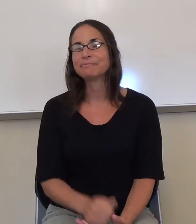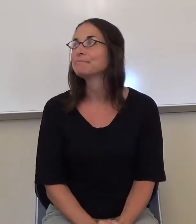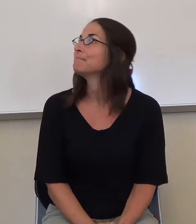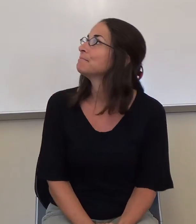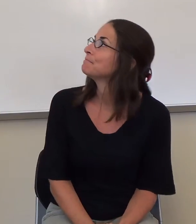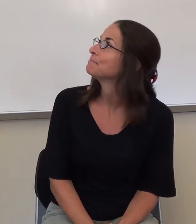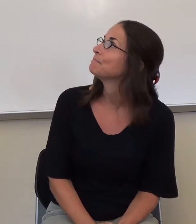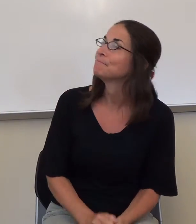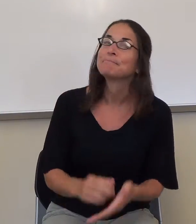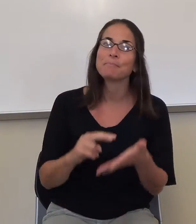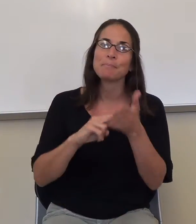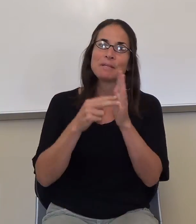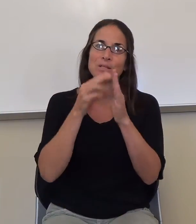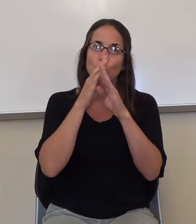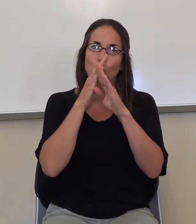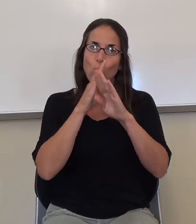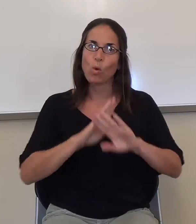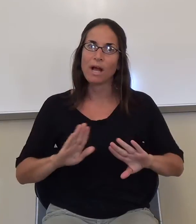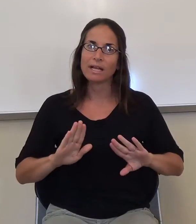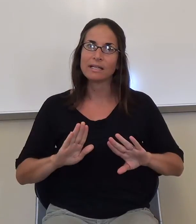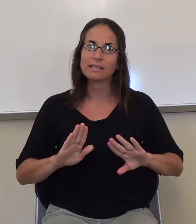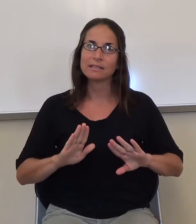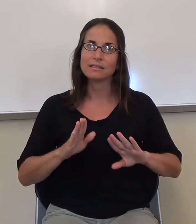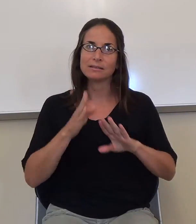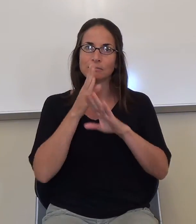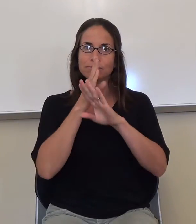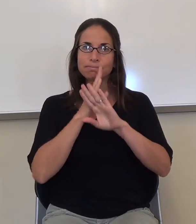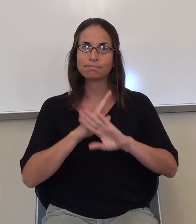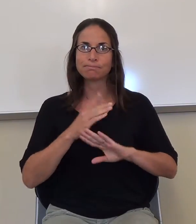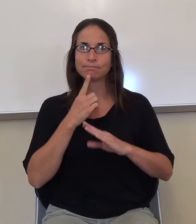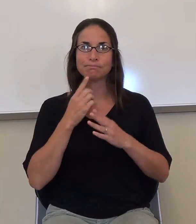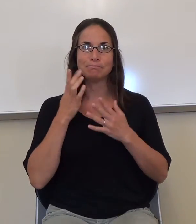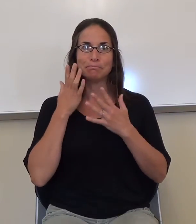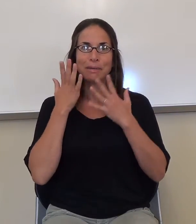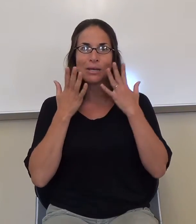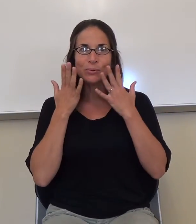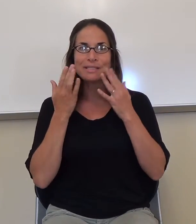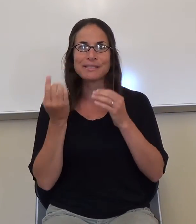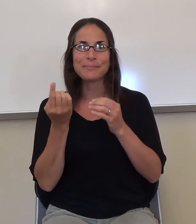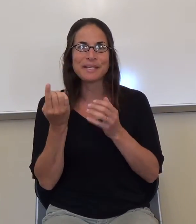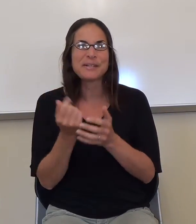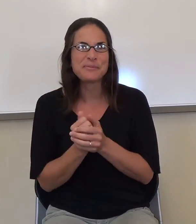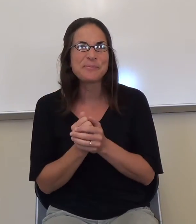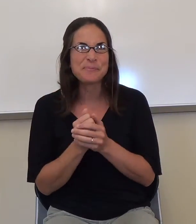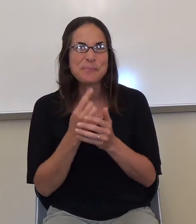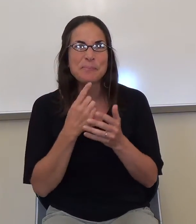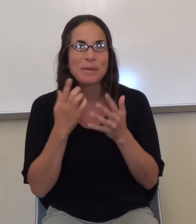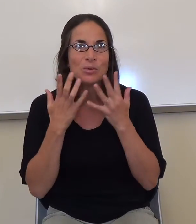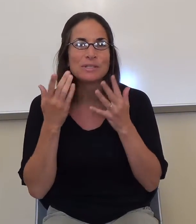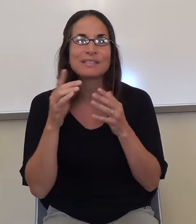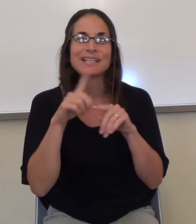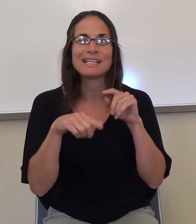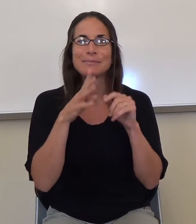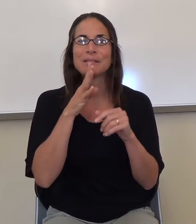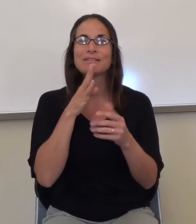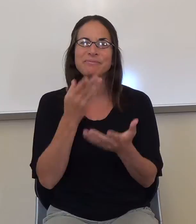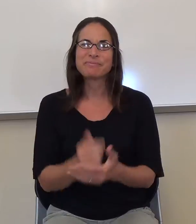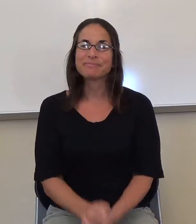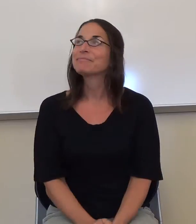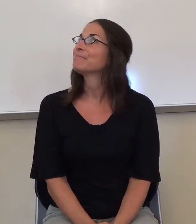quiet. You're silent because you're so embarrassed or whatever. You can't do that. So, as a young